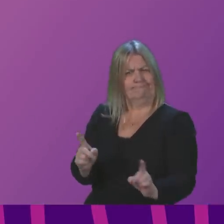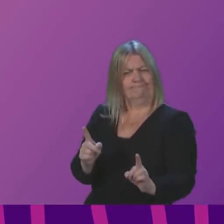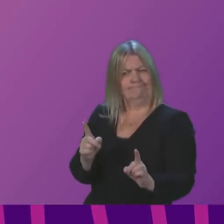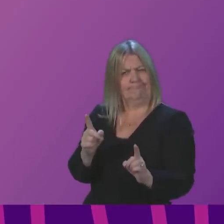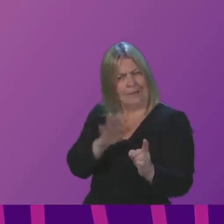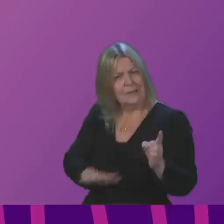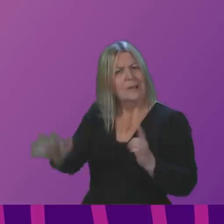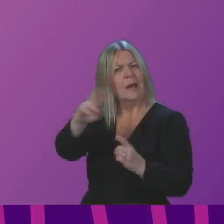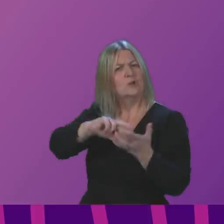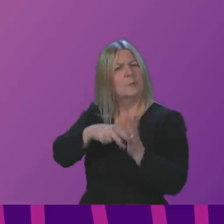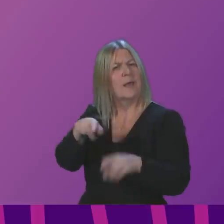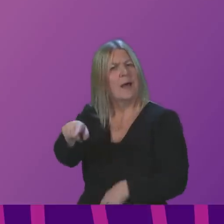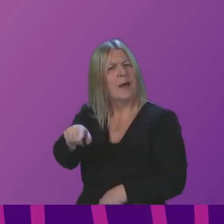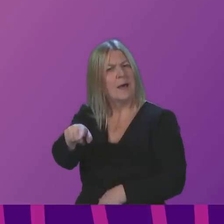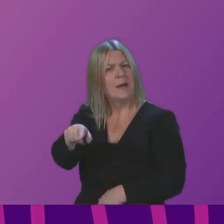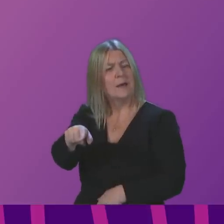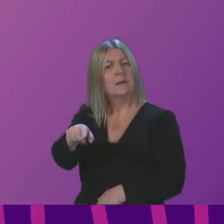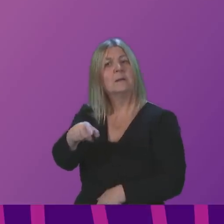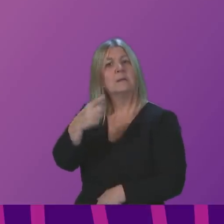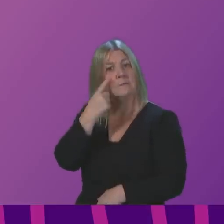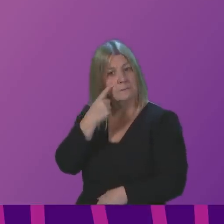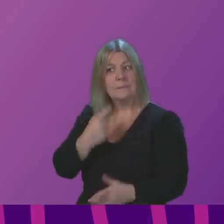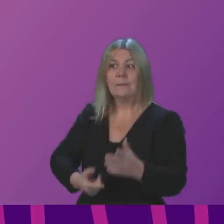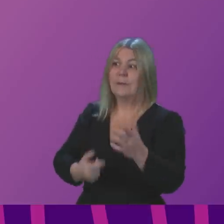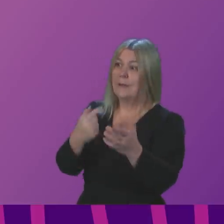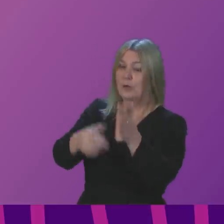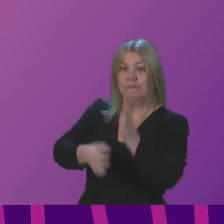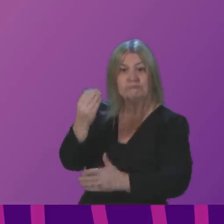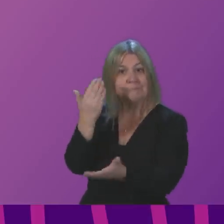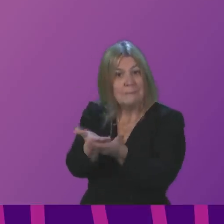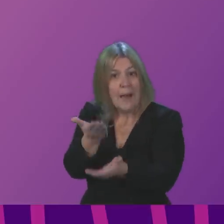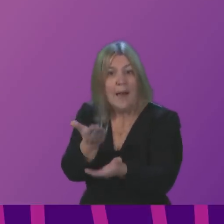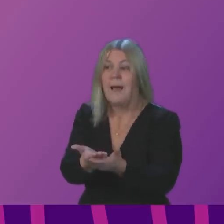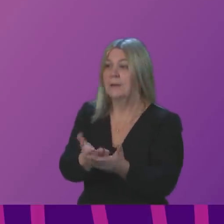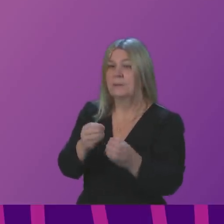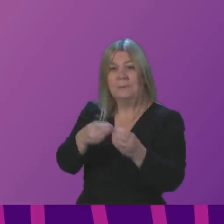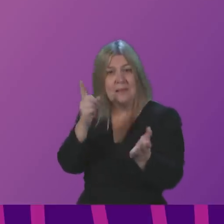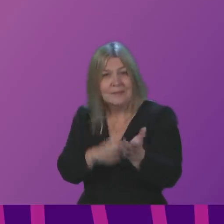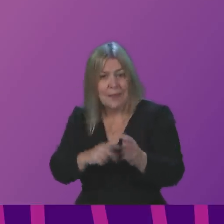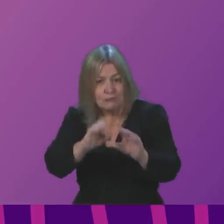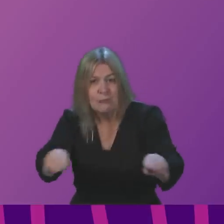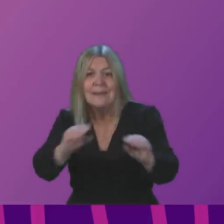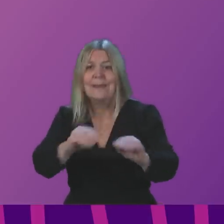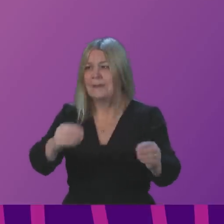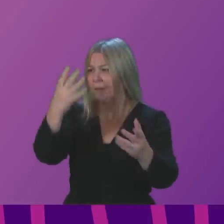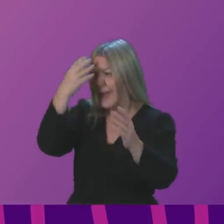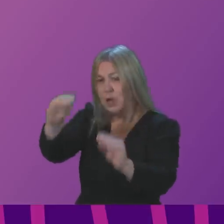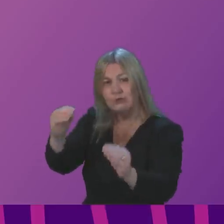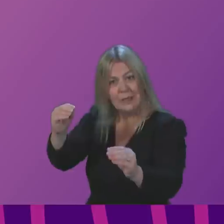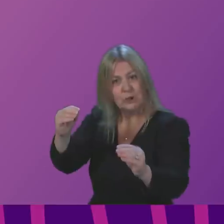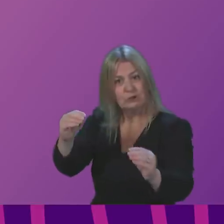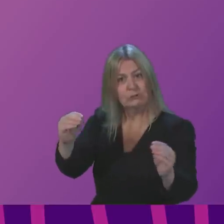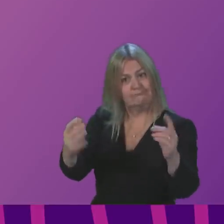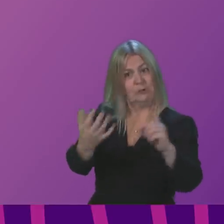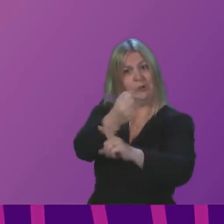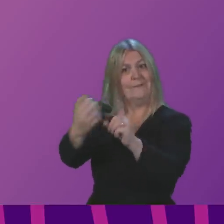National Plan to ensure that the very welcome increasing demand for BSL training and education is met? The First Minister.